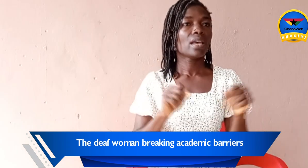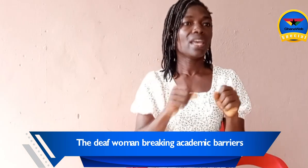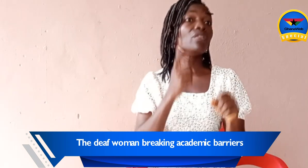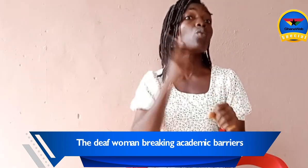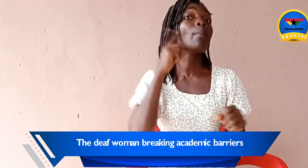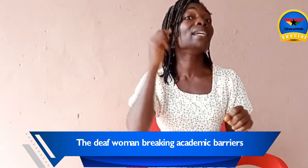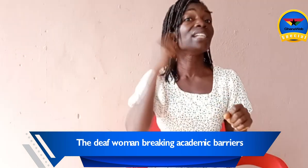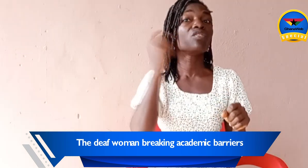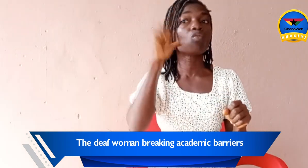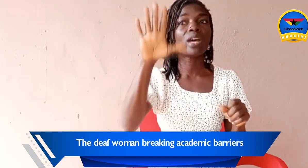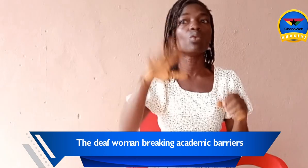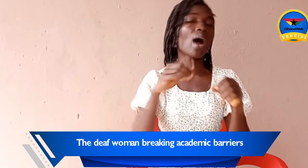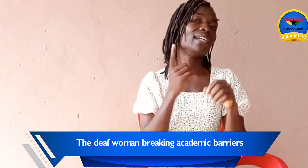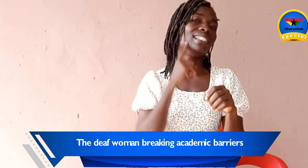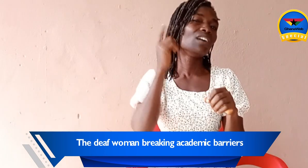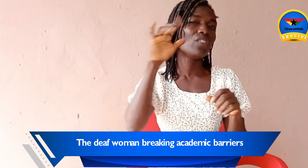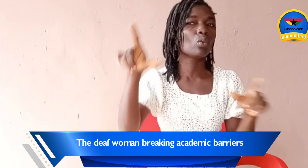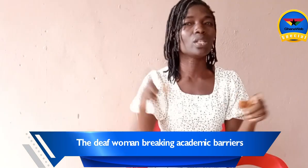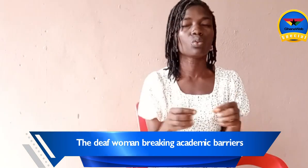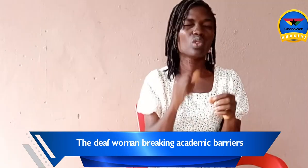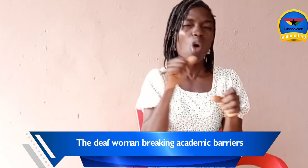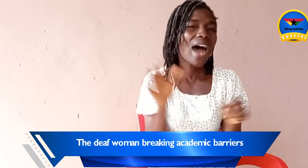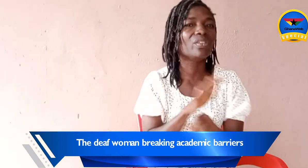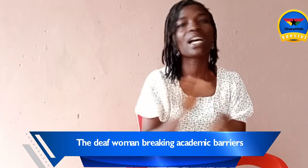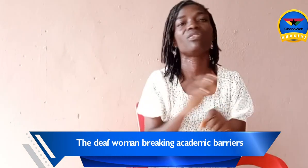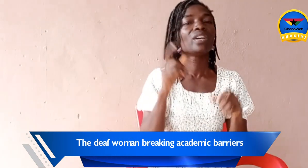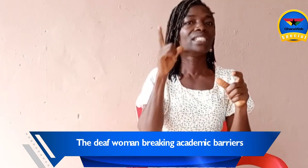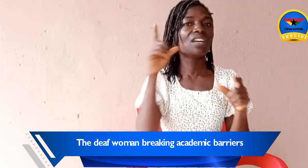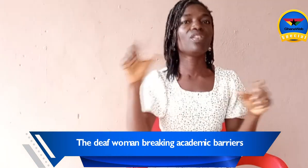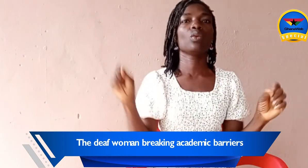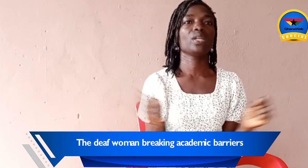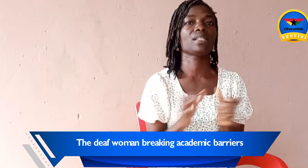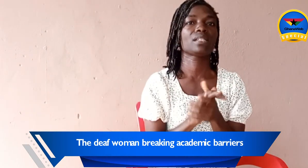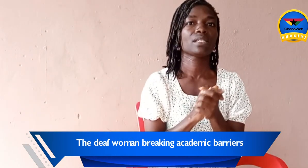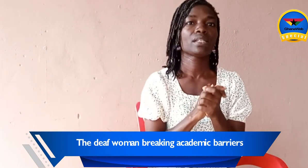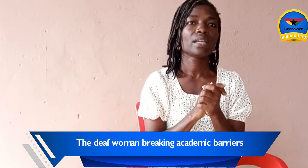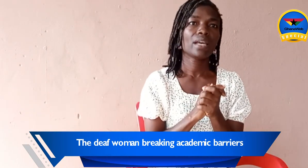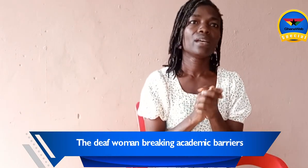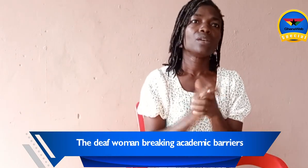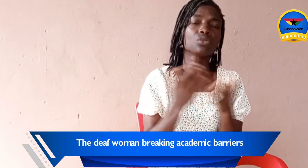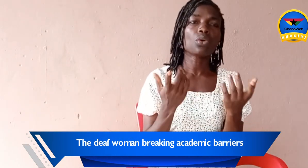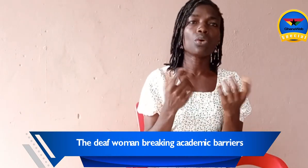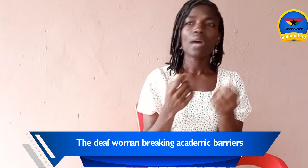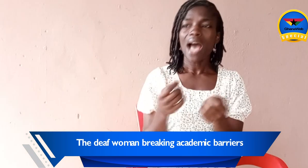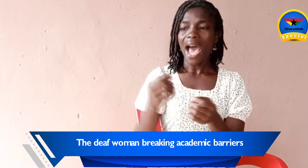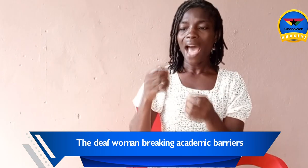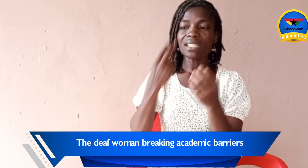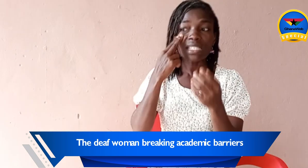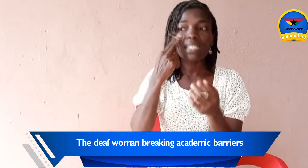women, deaf women who are deaf linguists, we don't have enough deaf linguists. So, I see this